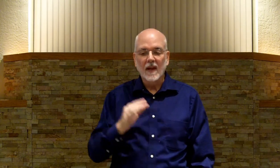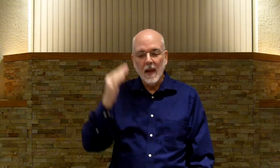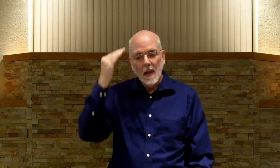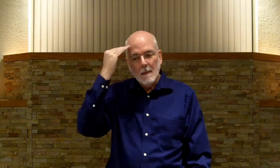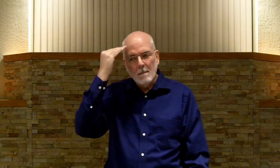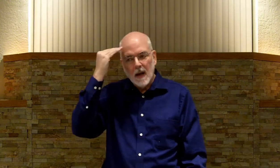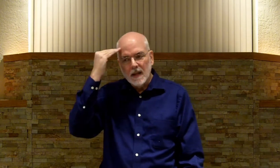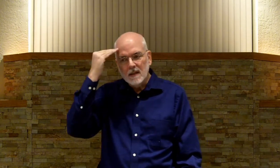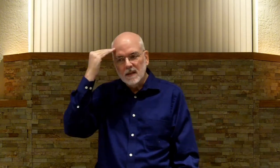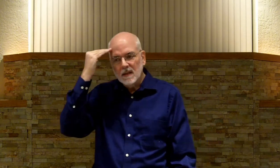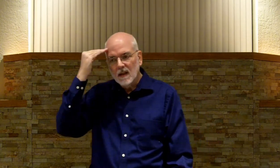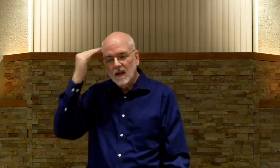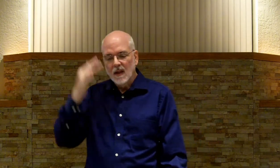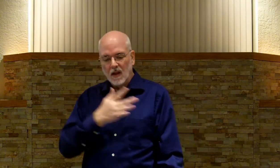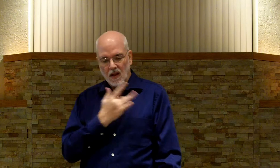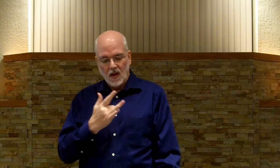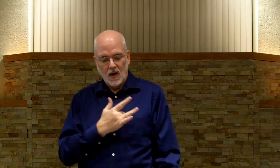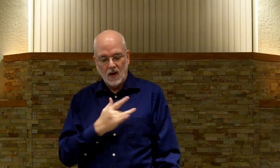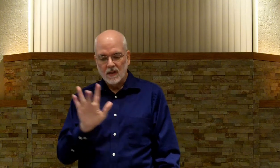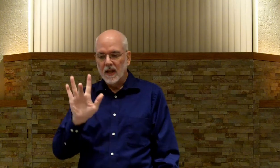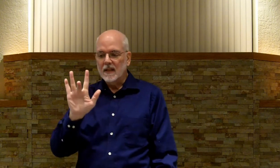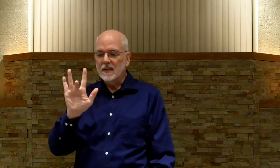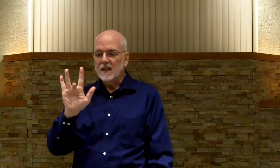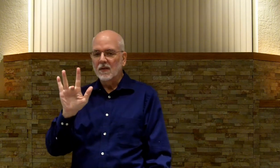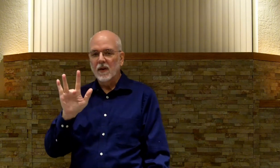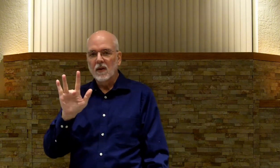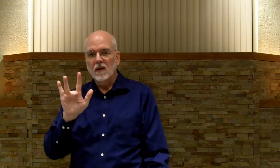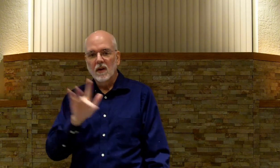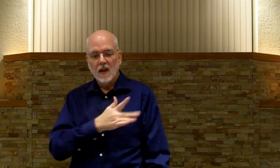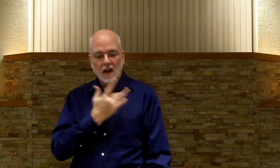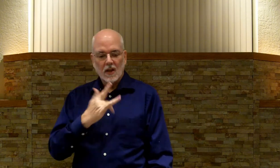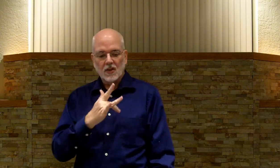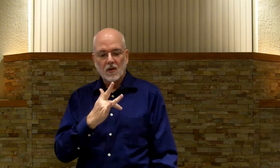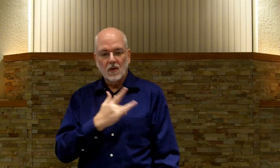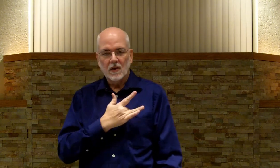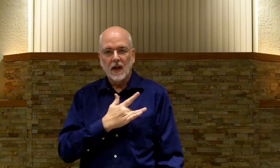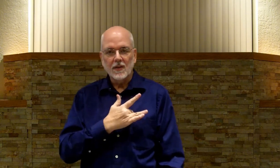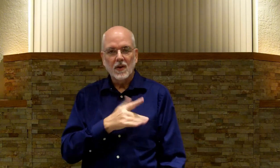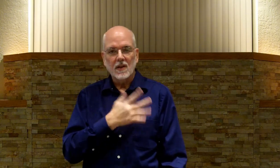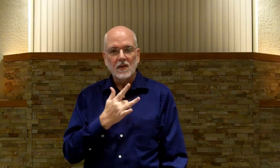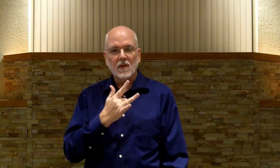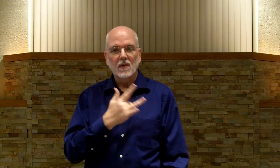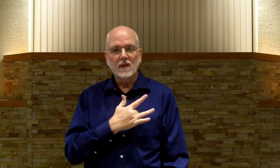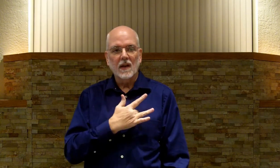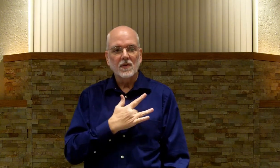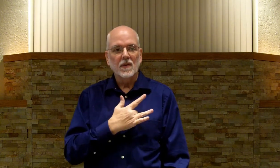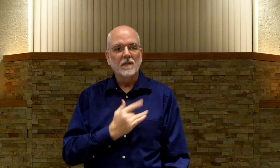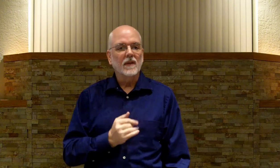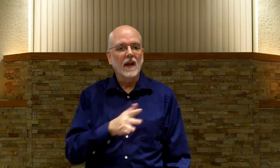Okay. Minds. Hearts. Center. Circle. Touch. Circle. Touch. Okay.